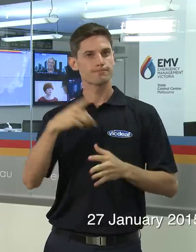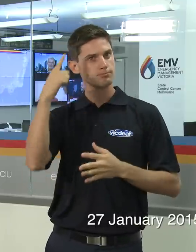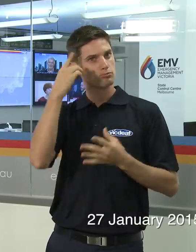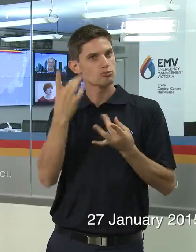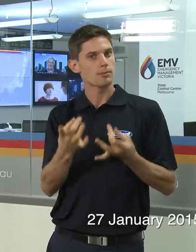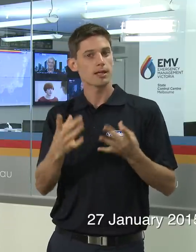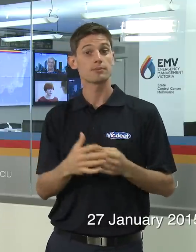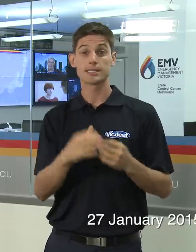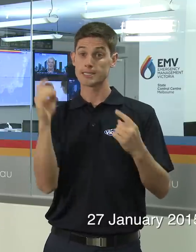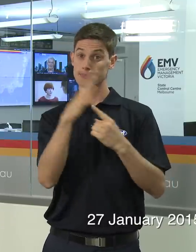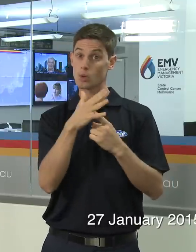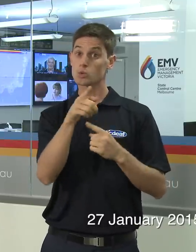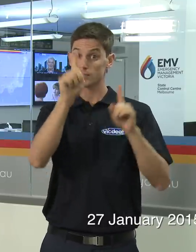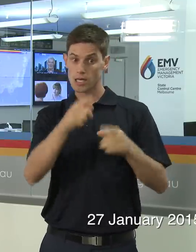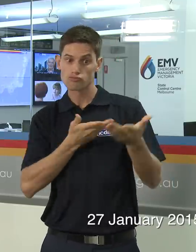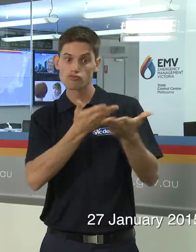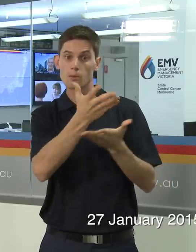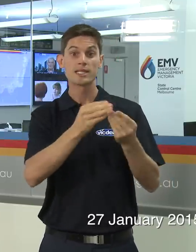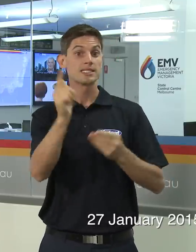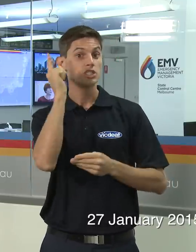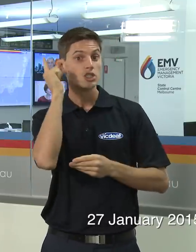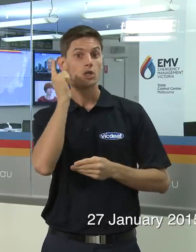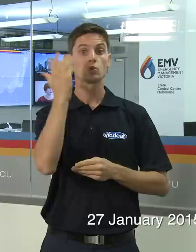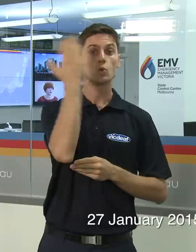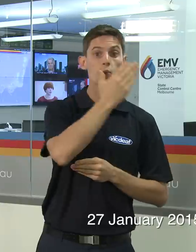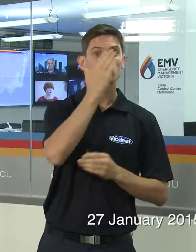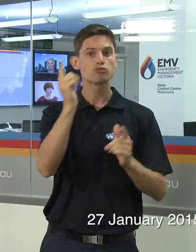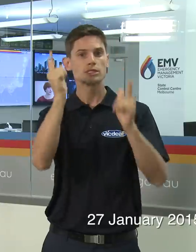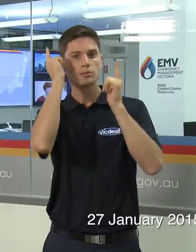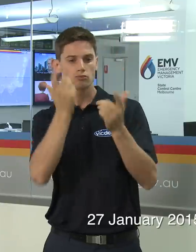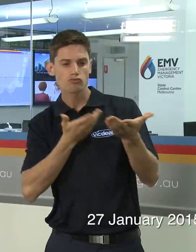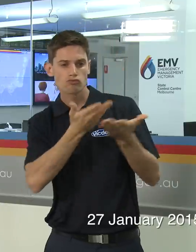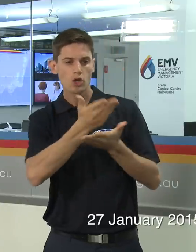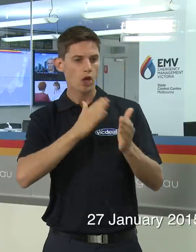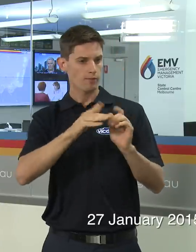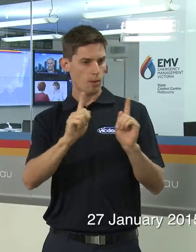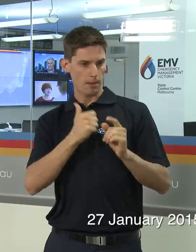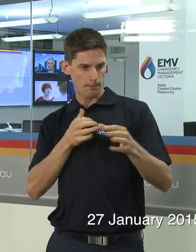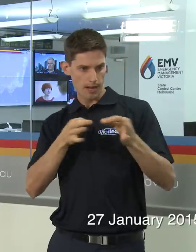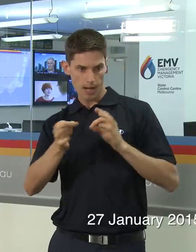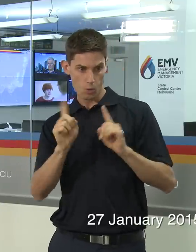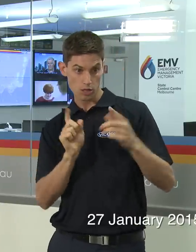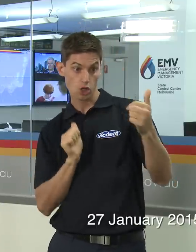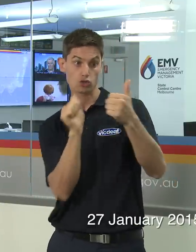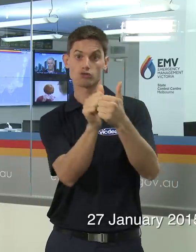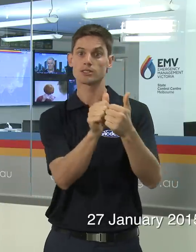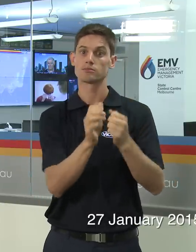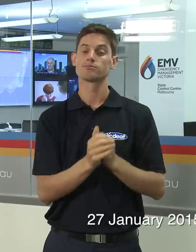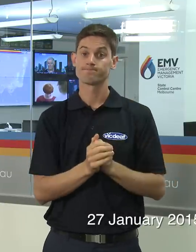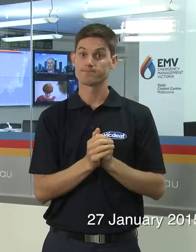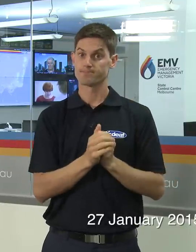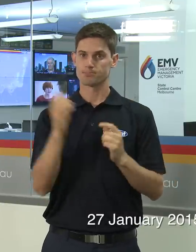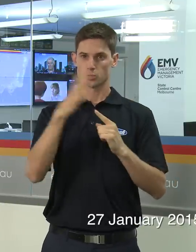connect to the teacher, connect to the principal, talk about what happens, get yourself a tuna that's back into normal life and schools are part of it and